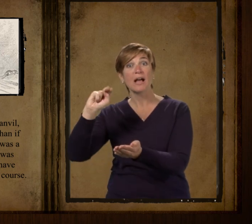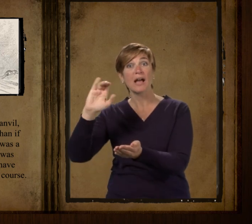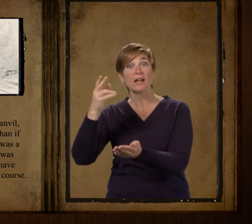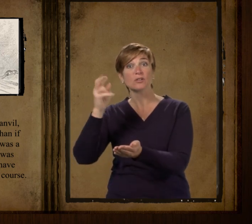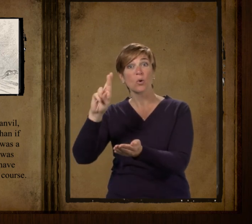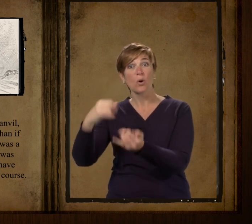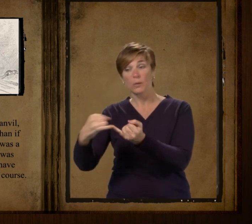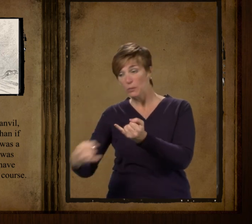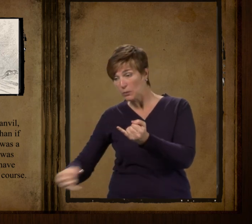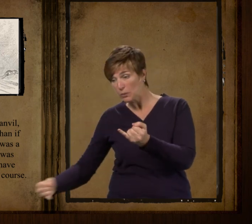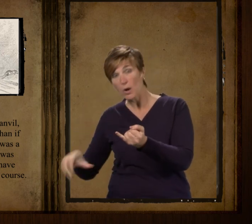anchored out